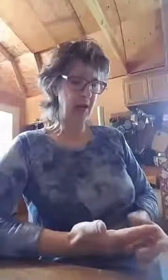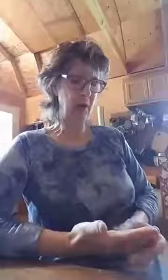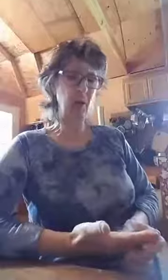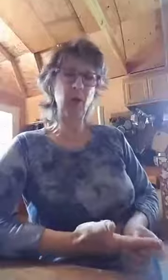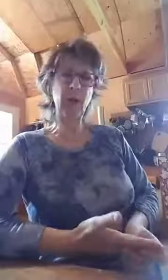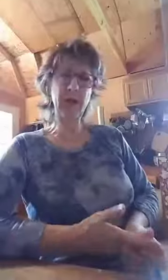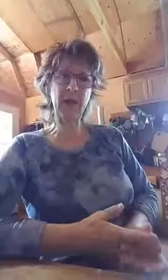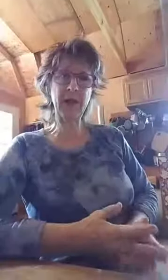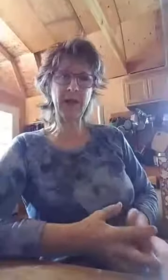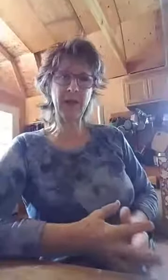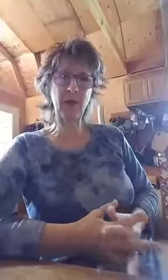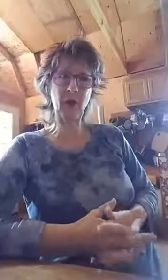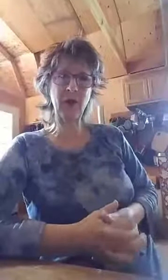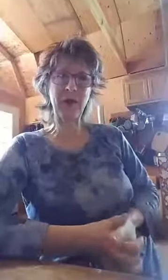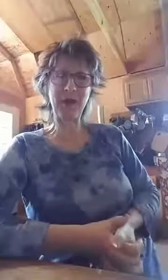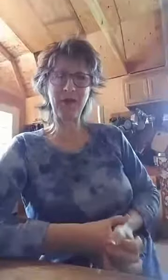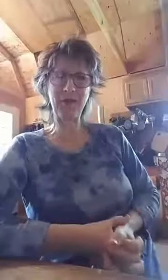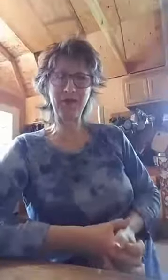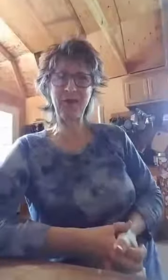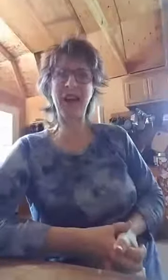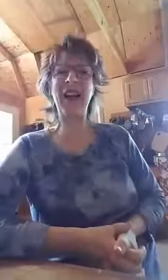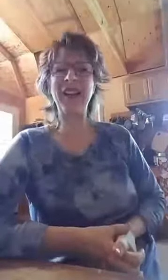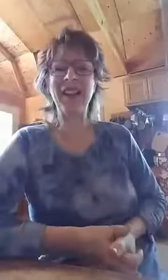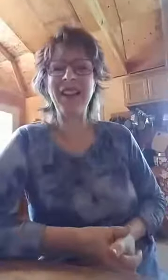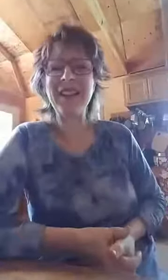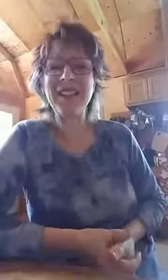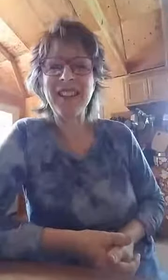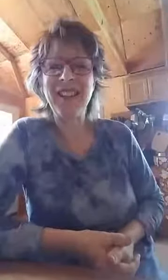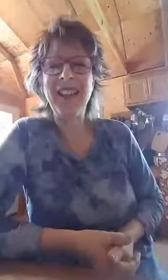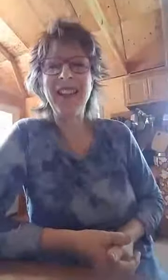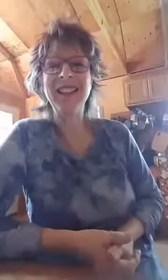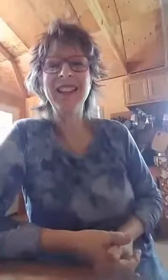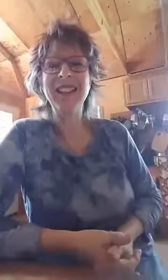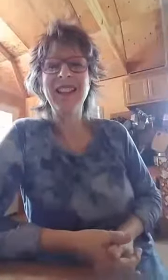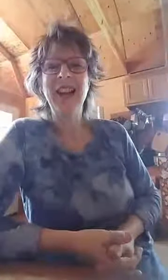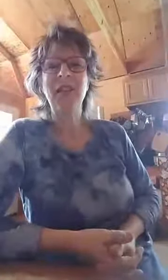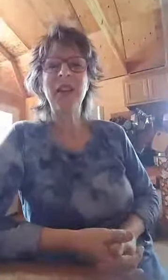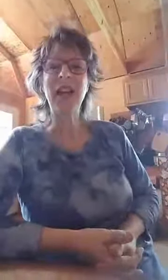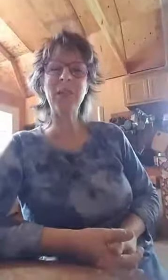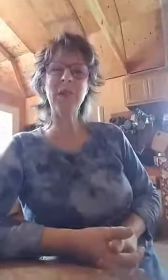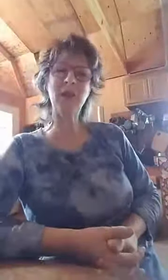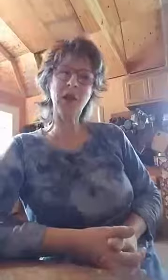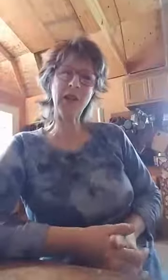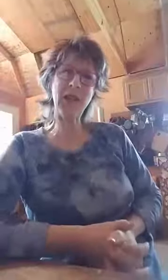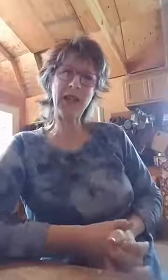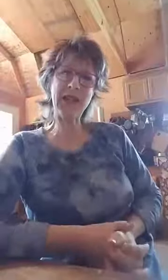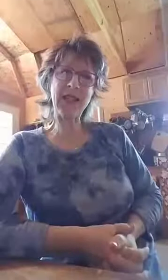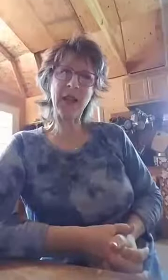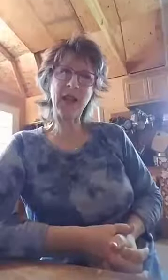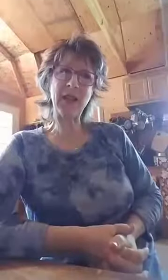And what God has been showing me, hi guys, what God's been showing me is that